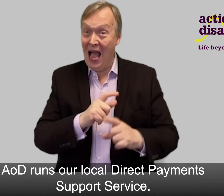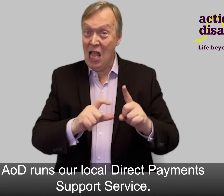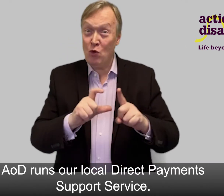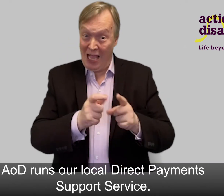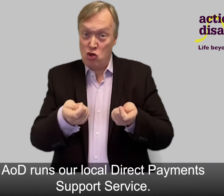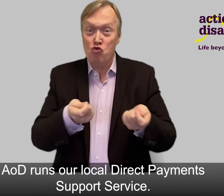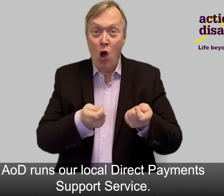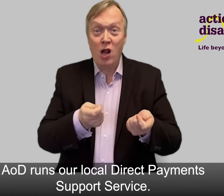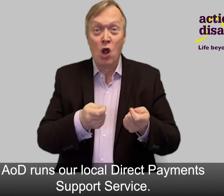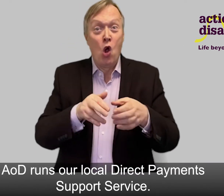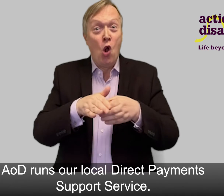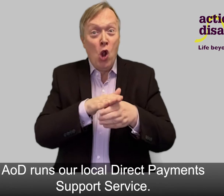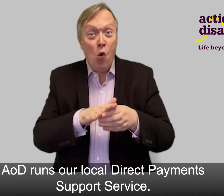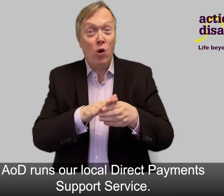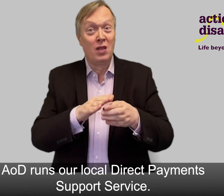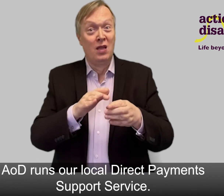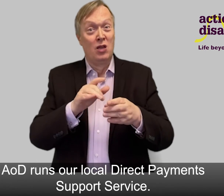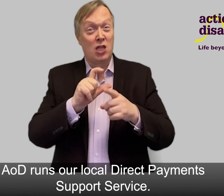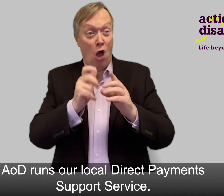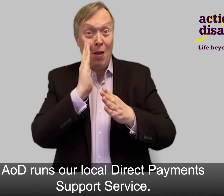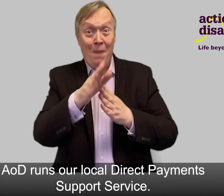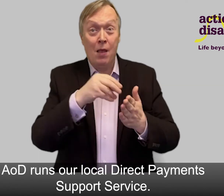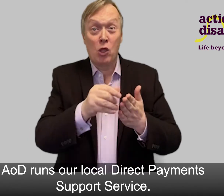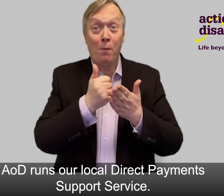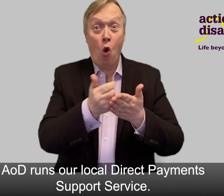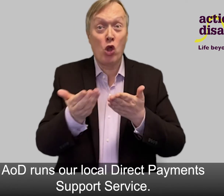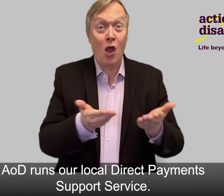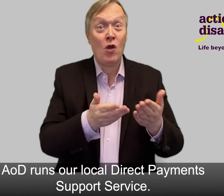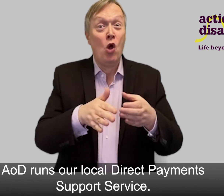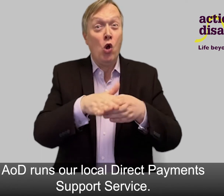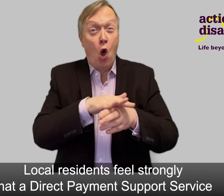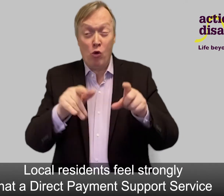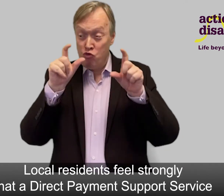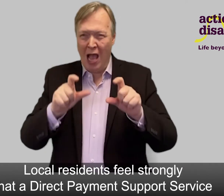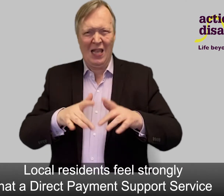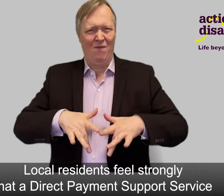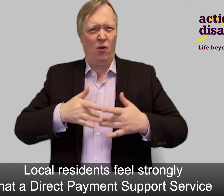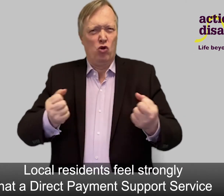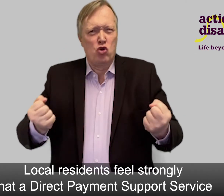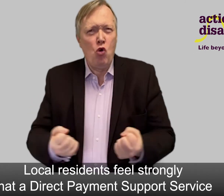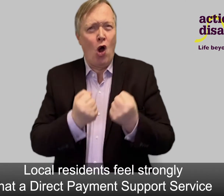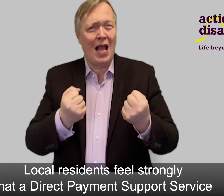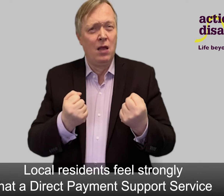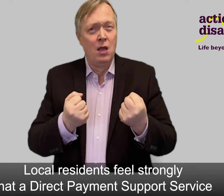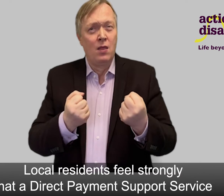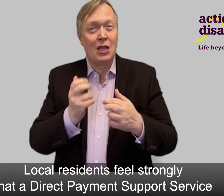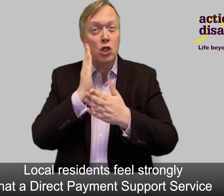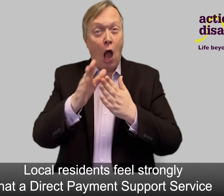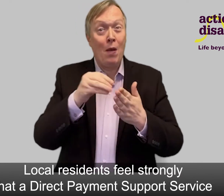AOD runs our local Direct Payment Support Service. Local residents feel strongly that a Direct Payment